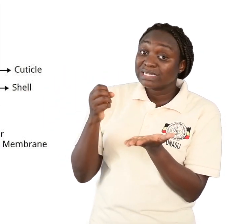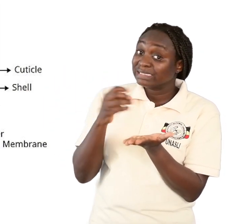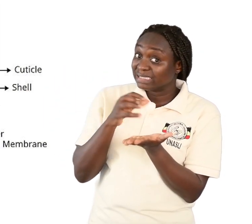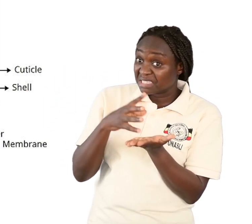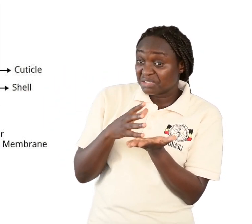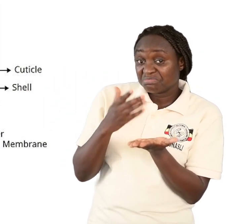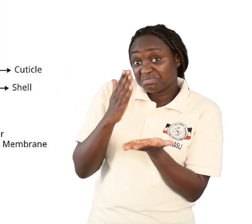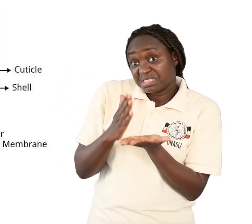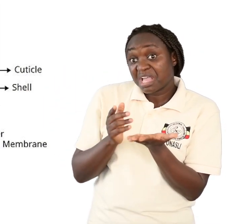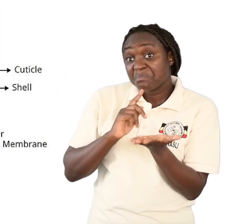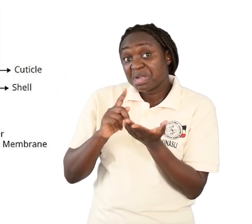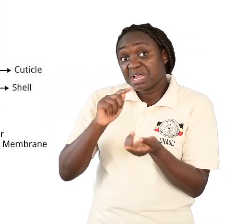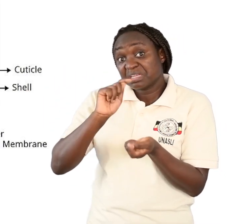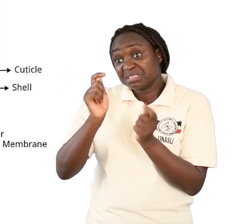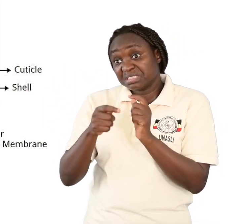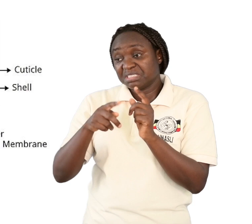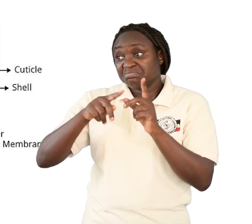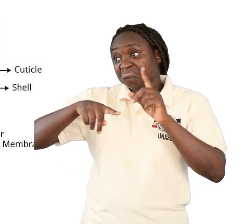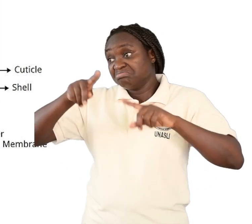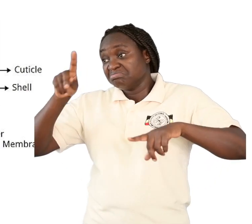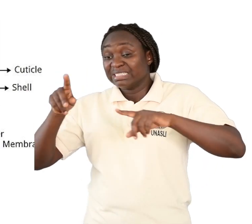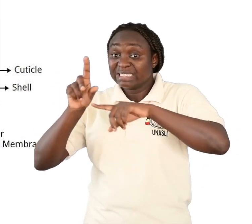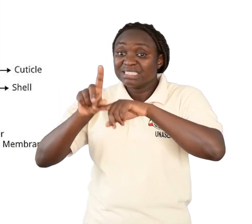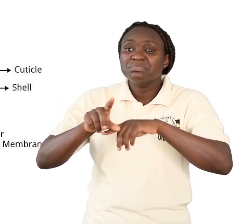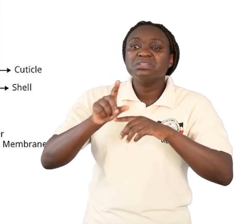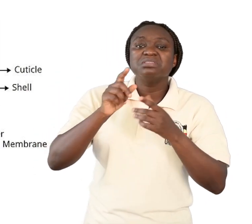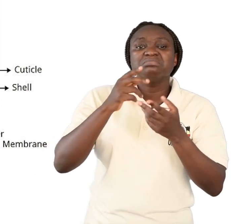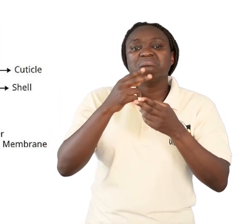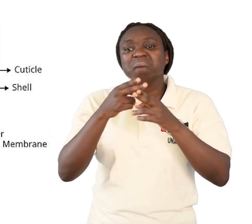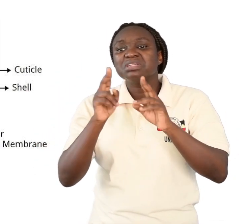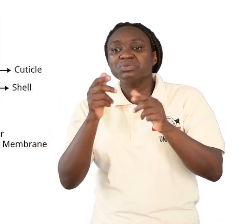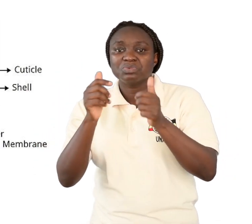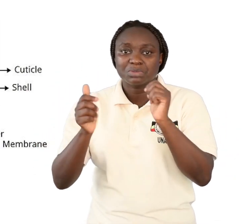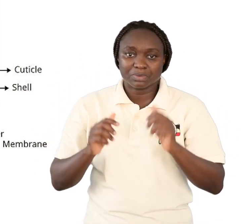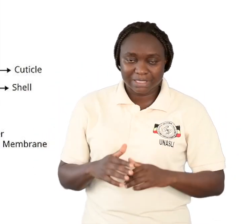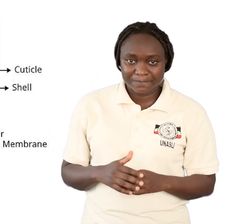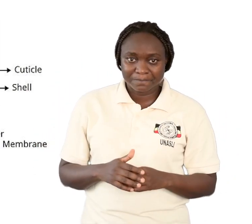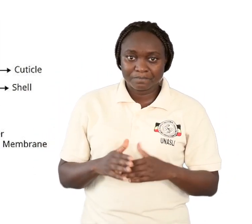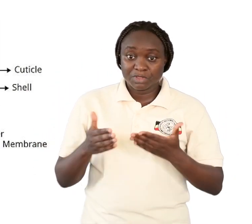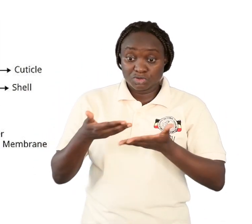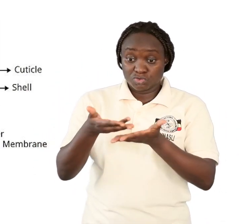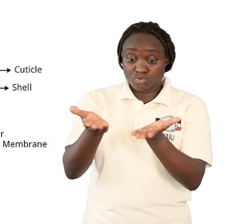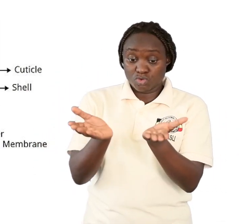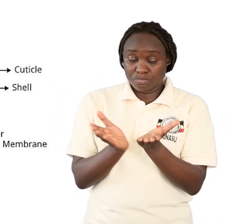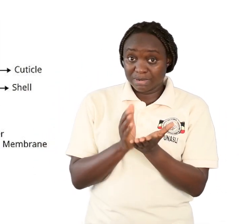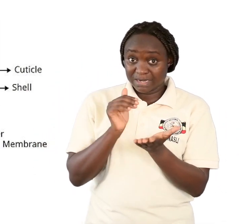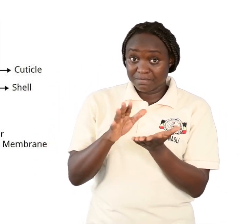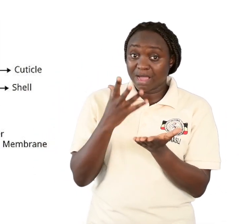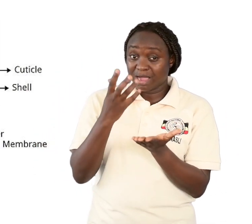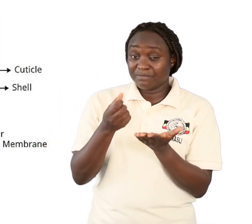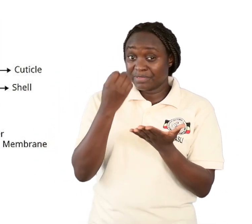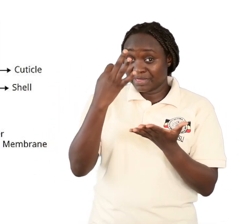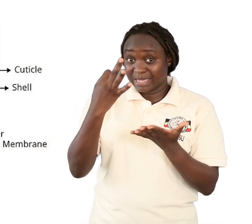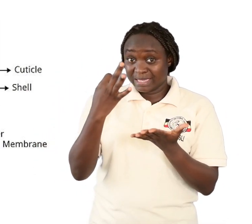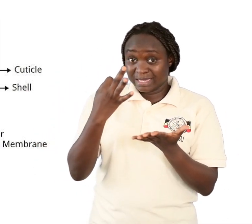change depending on the egg. So, from your plate, you ought to have seen three layers.